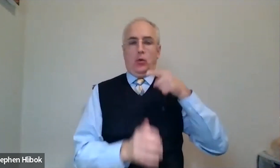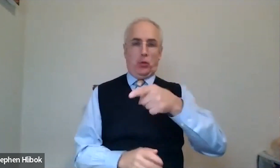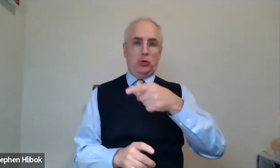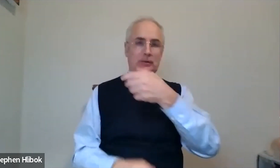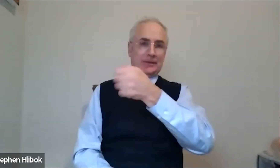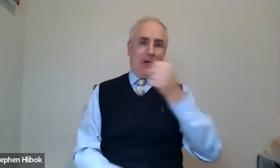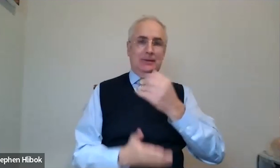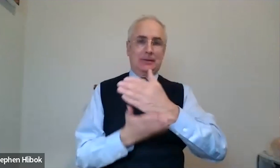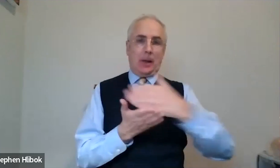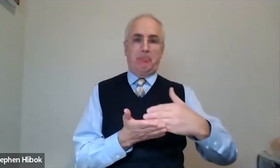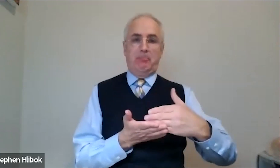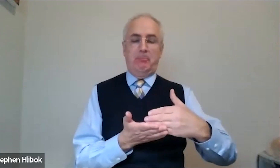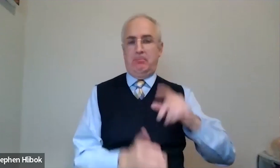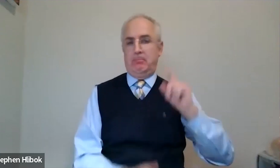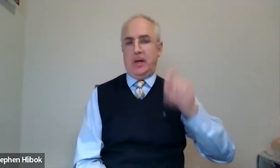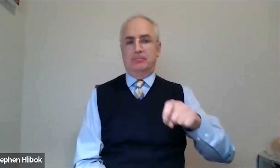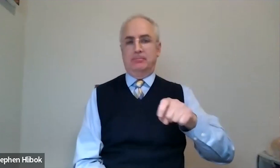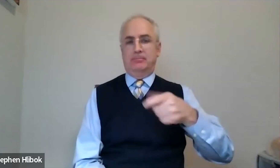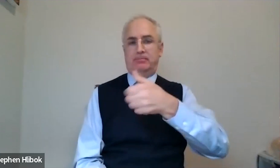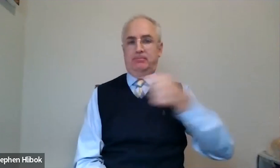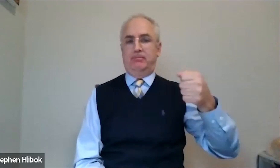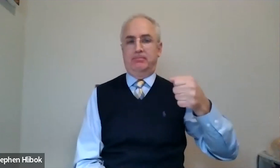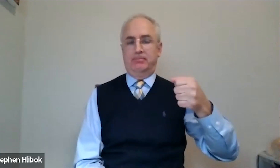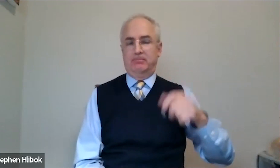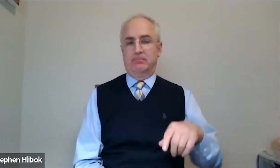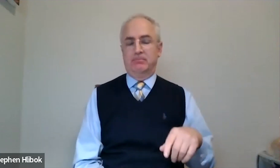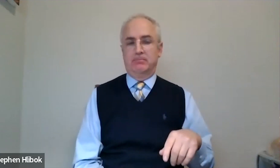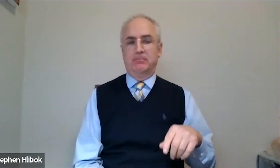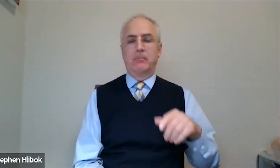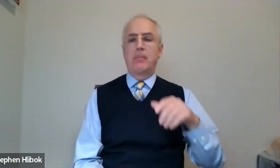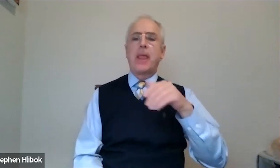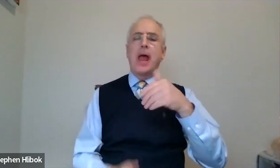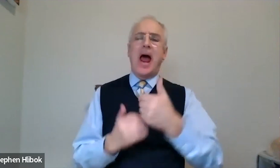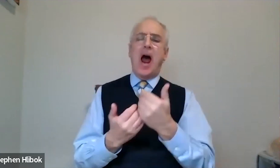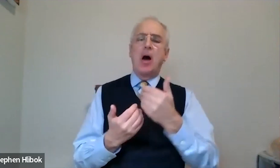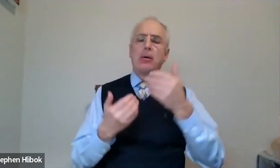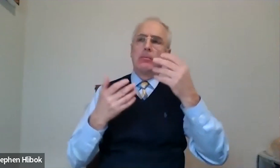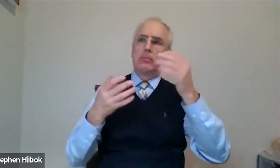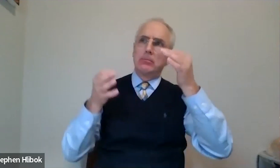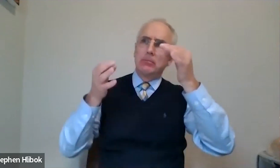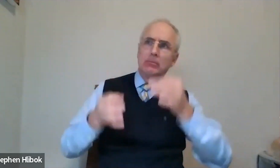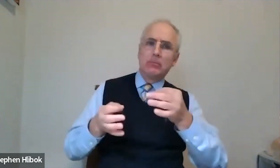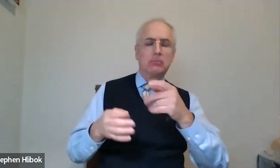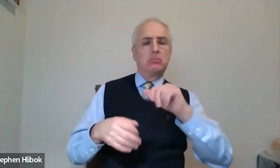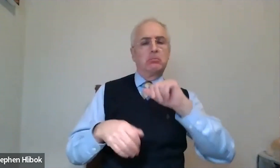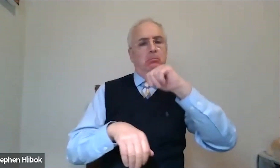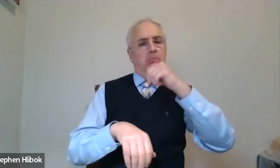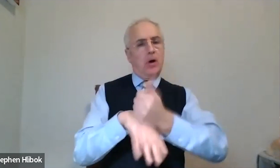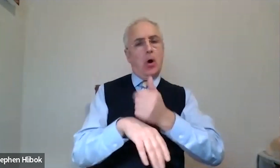72, however, you are required to take some out by the law.